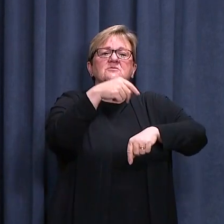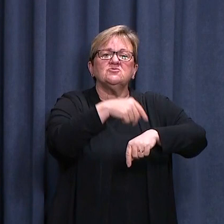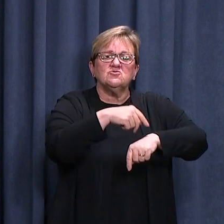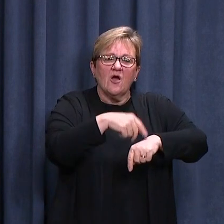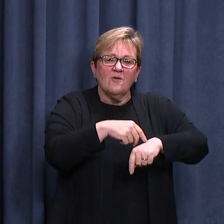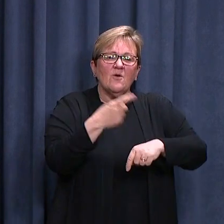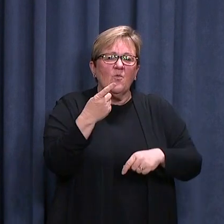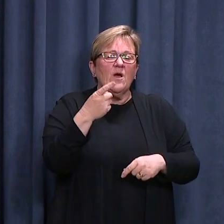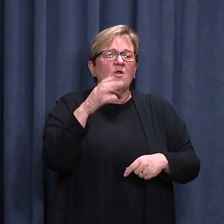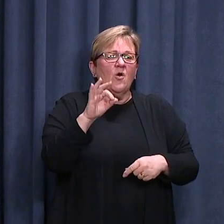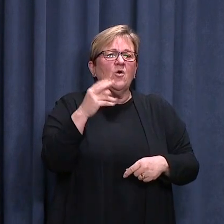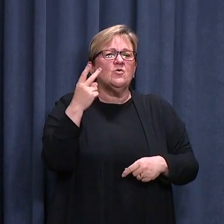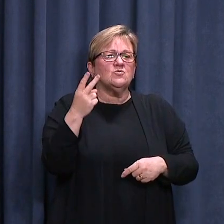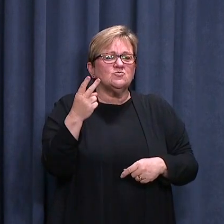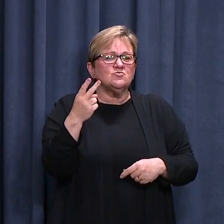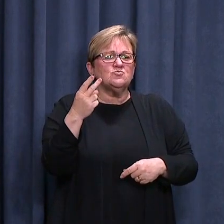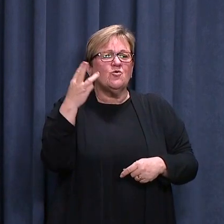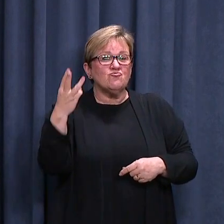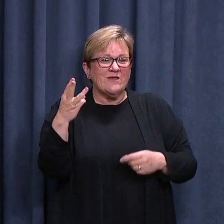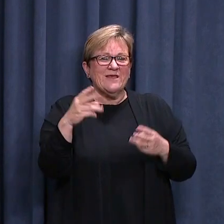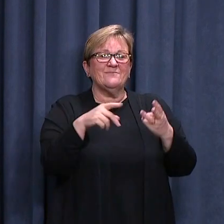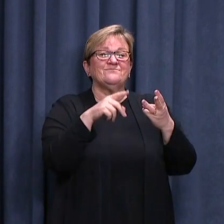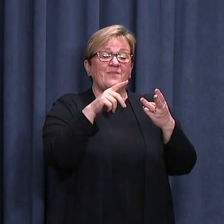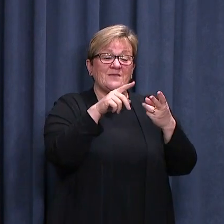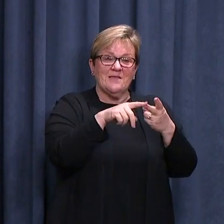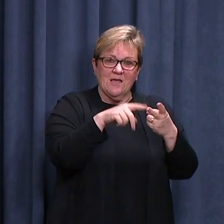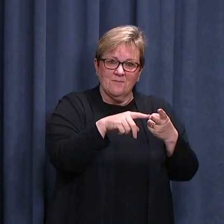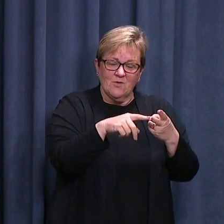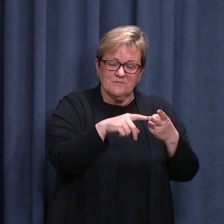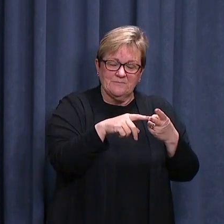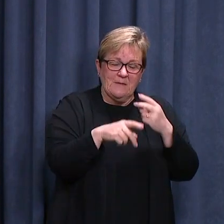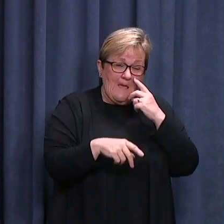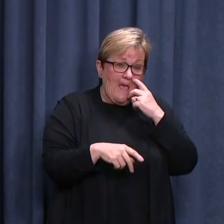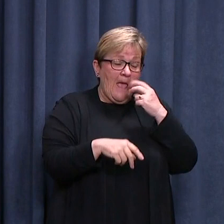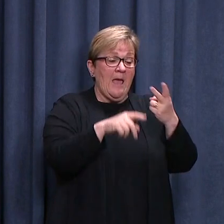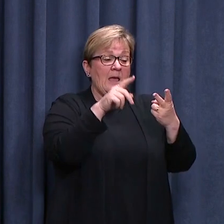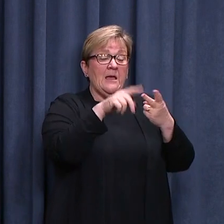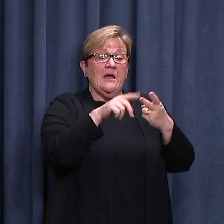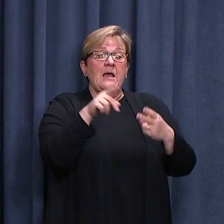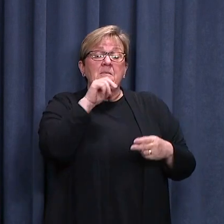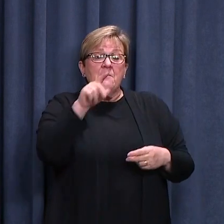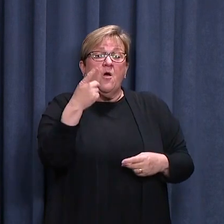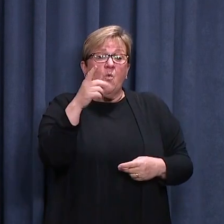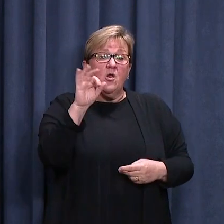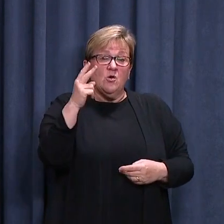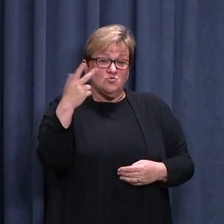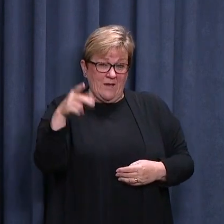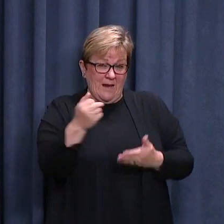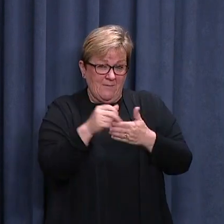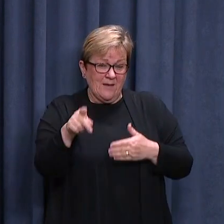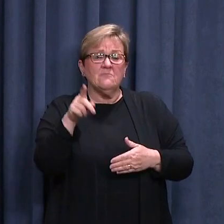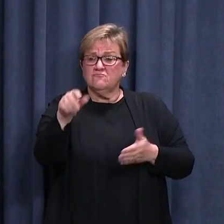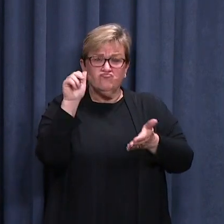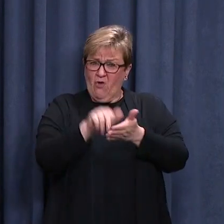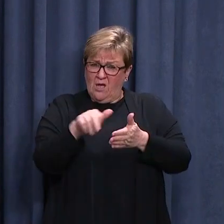as case 1023. Case 1028 did the right thing and went